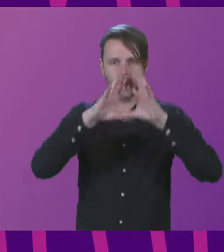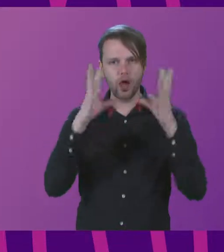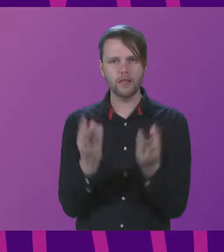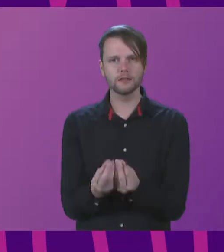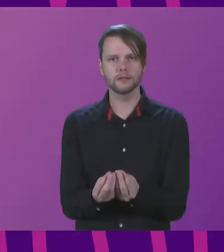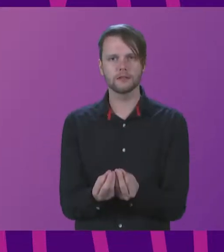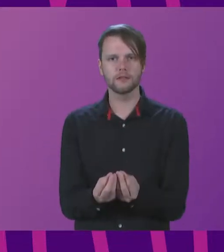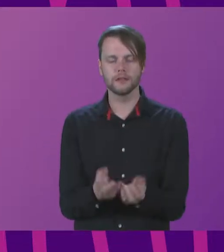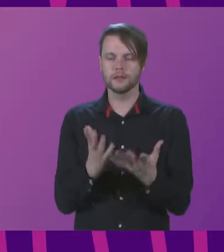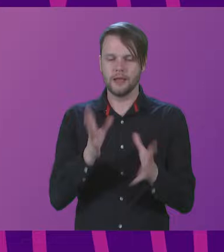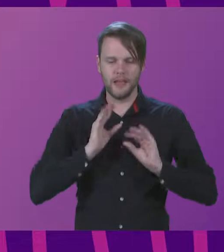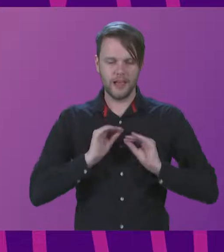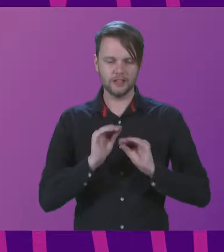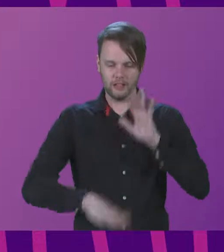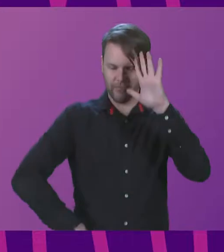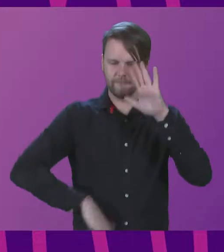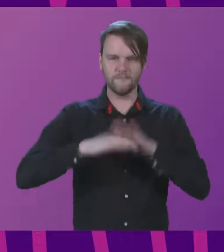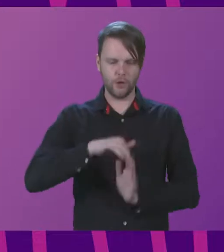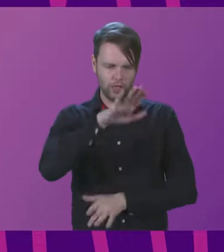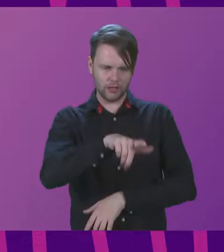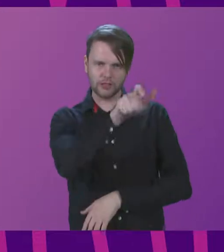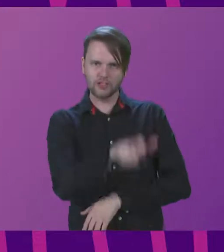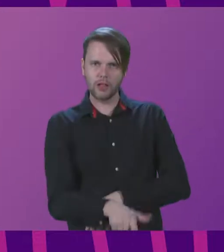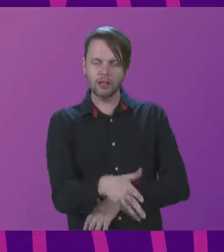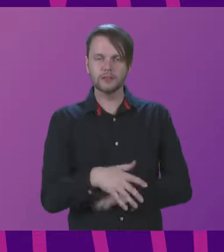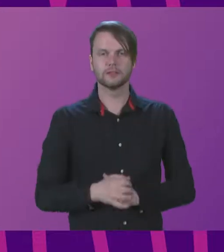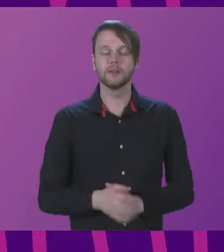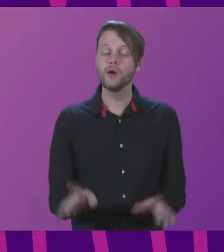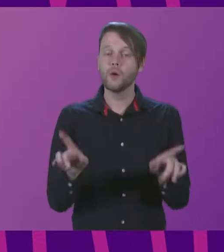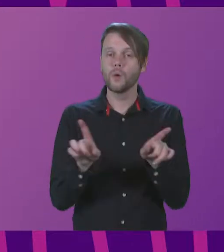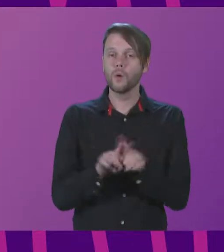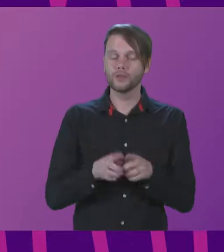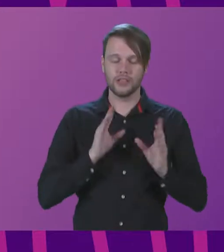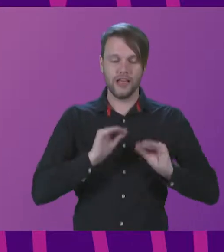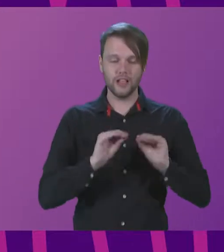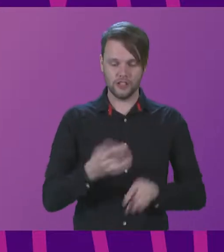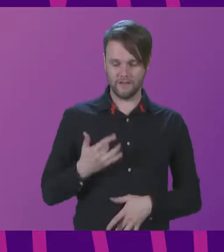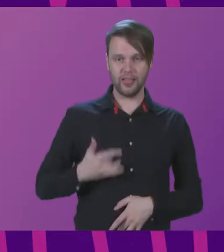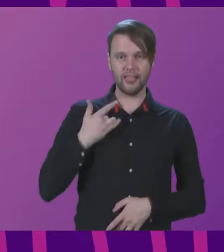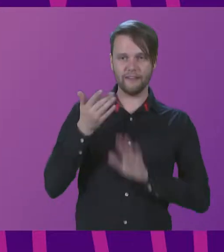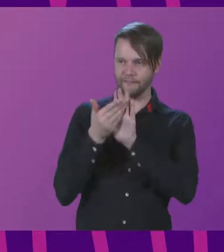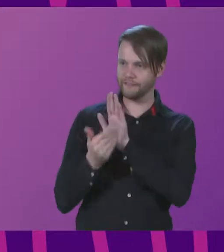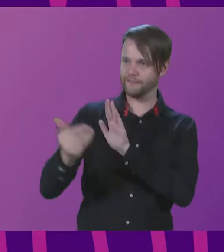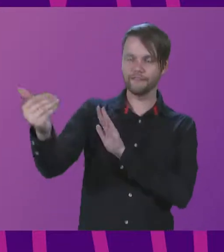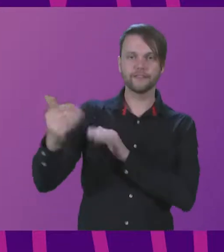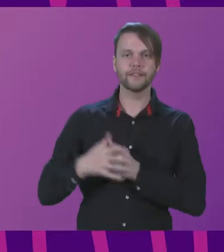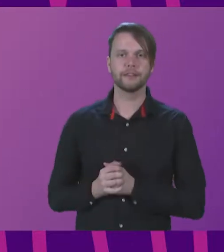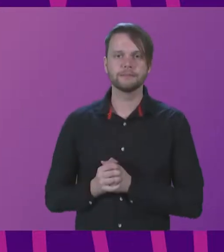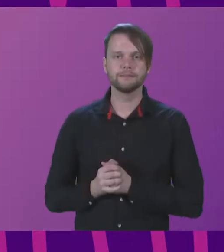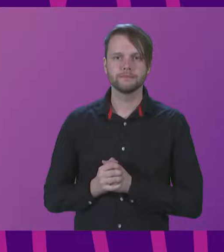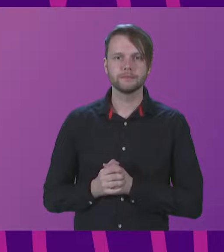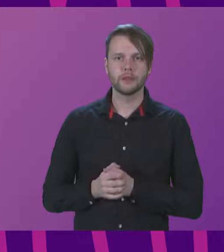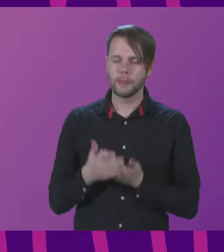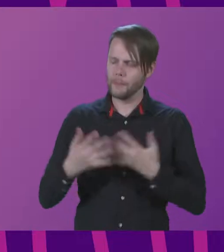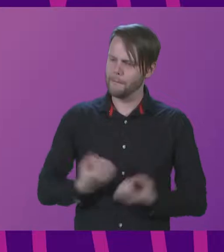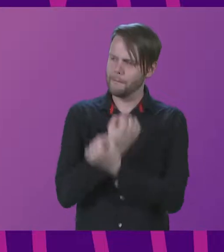It's about educating the whole child, and it's also about education for life. The most powerful